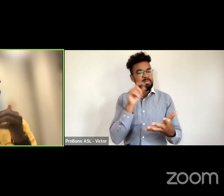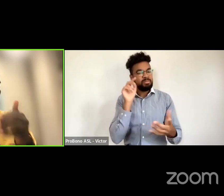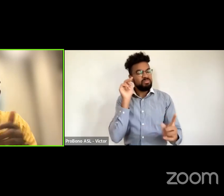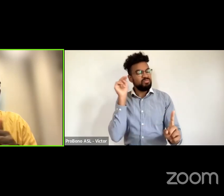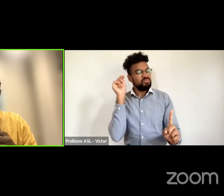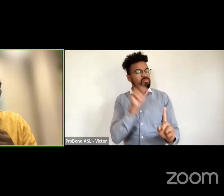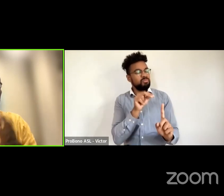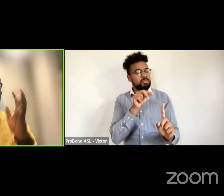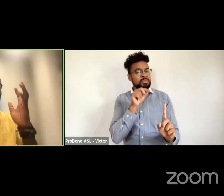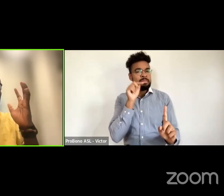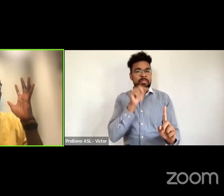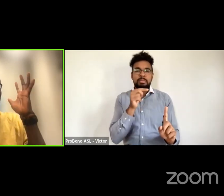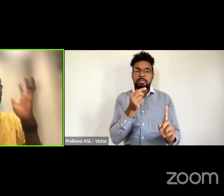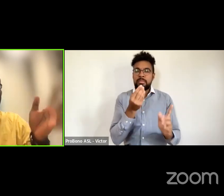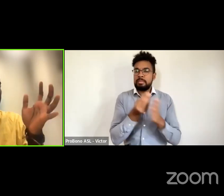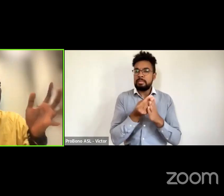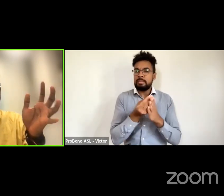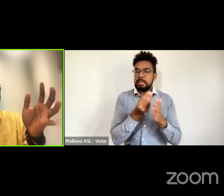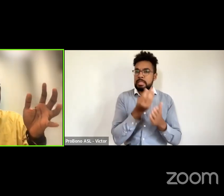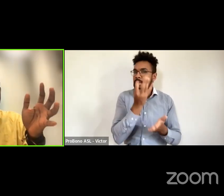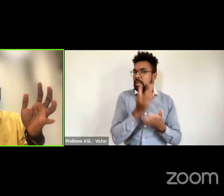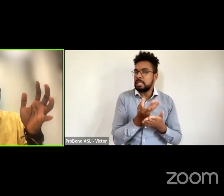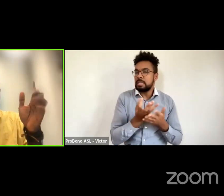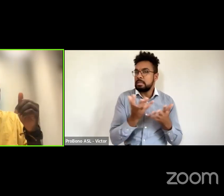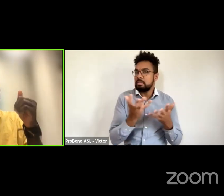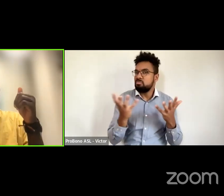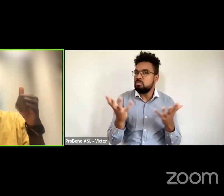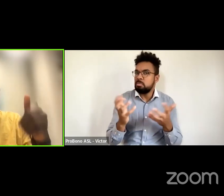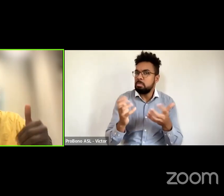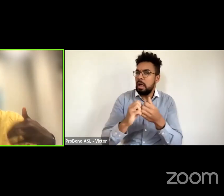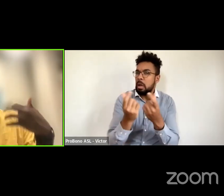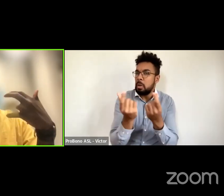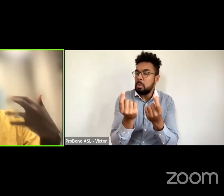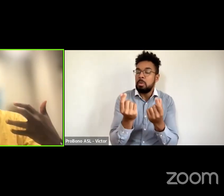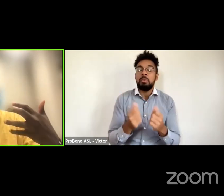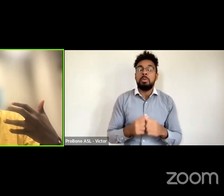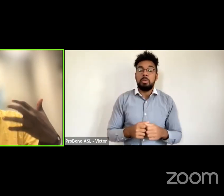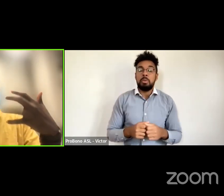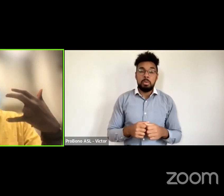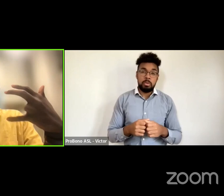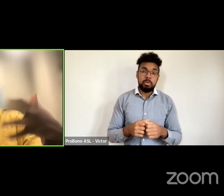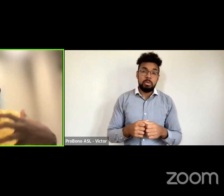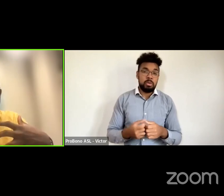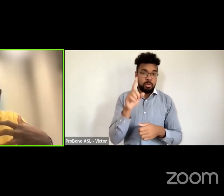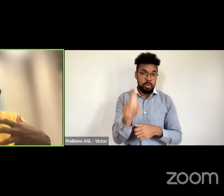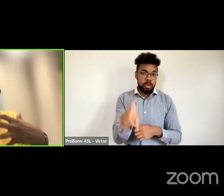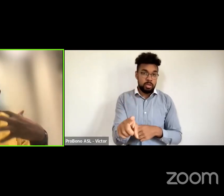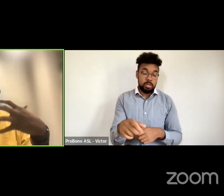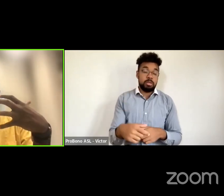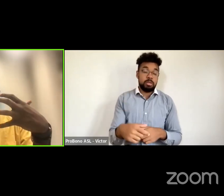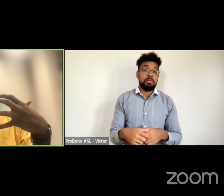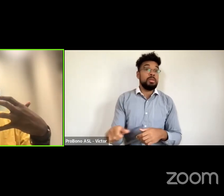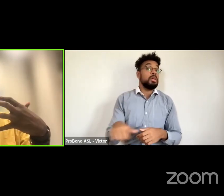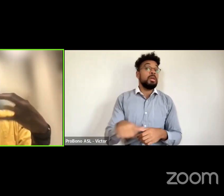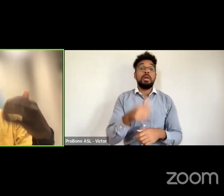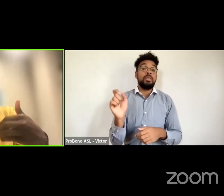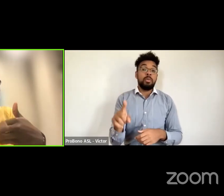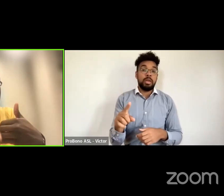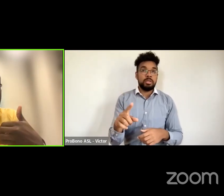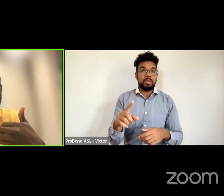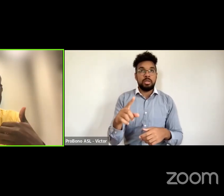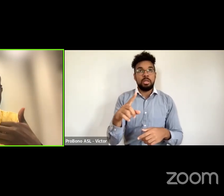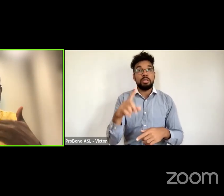in addition to that when we think about justice how does the idea of justice changes our